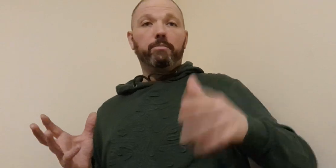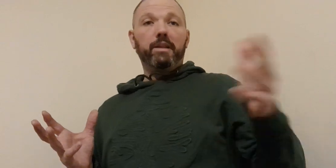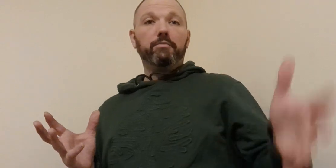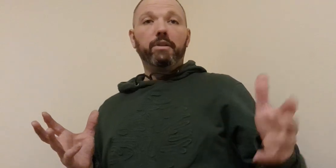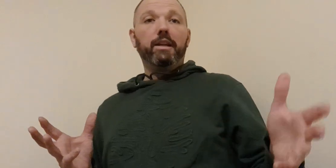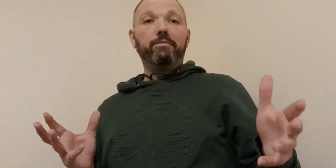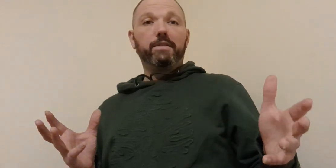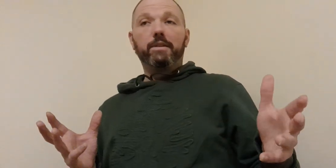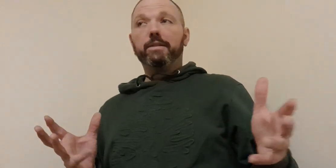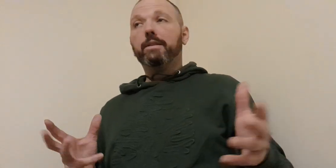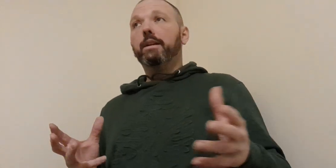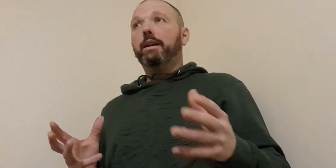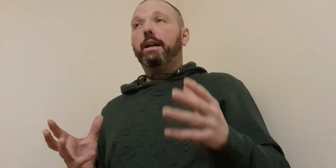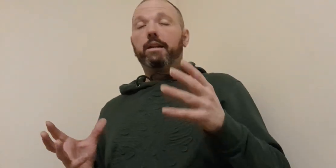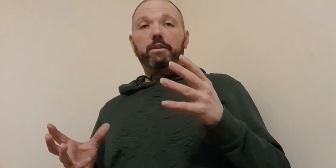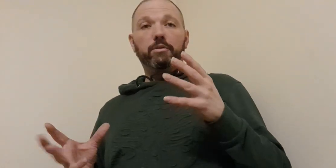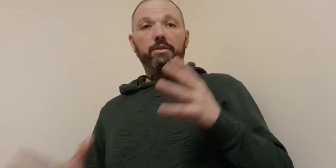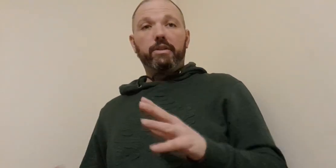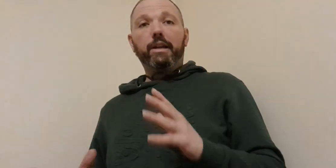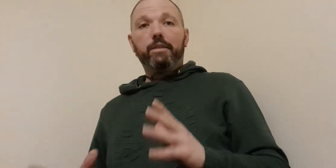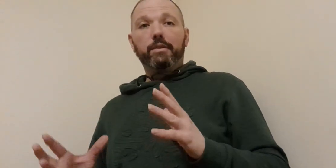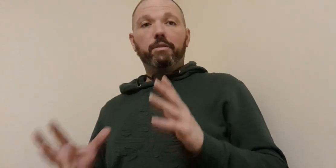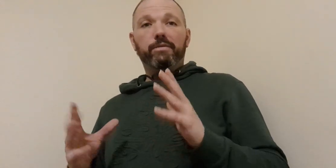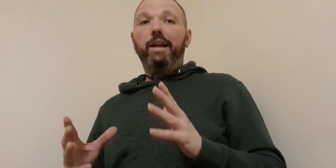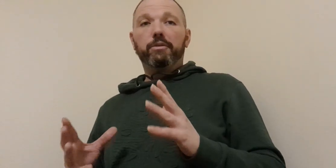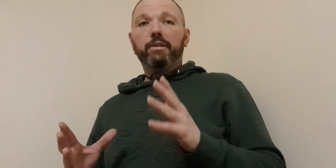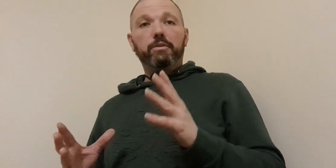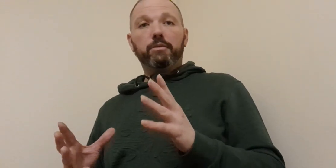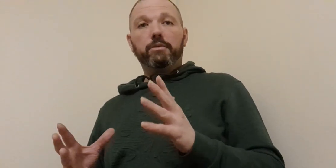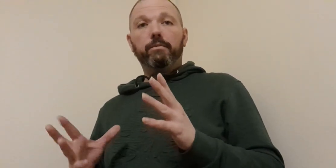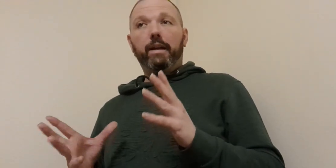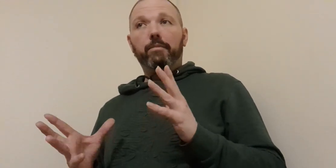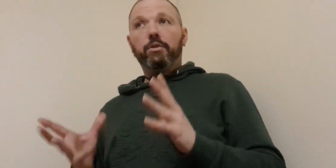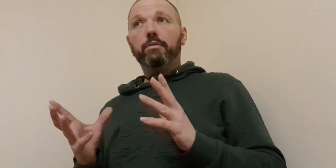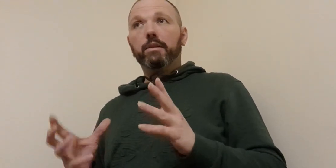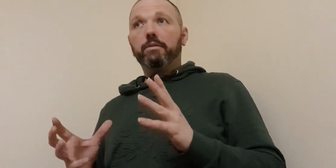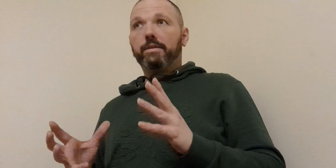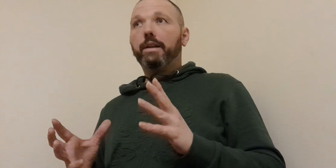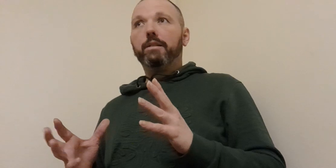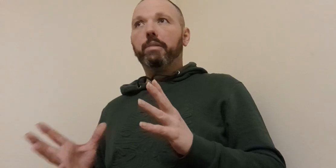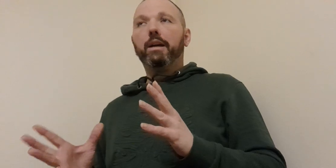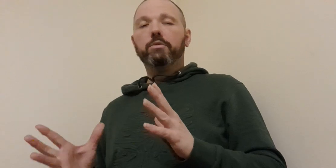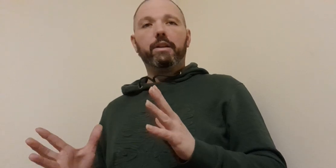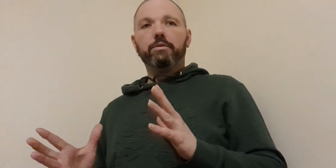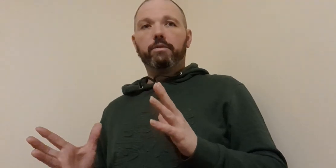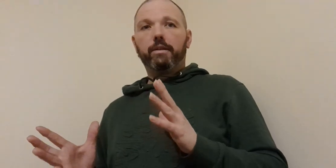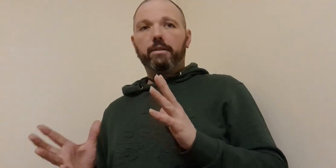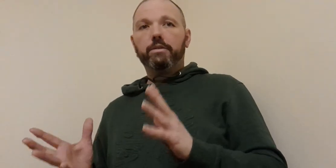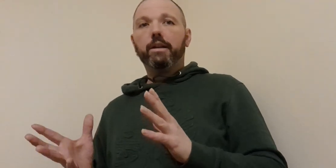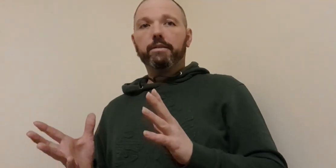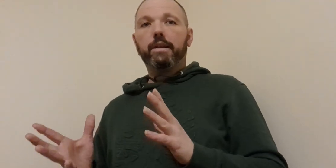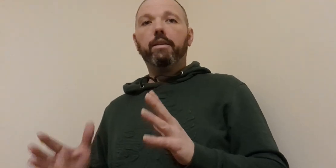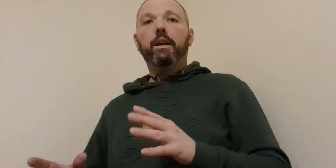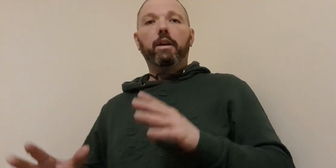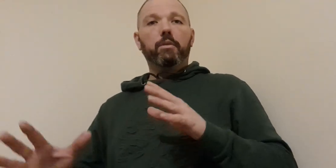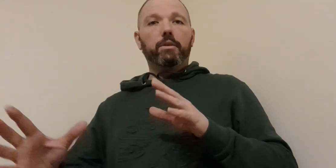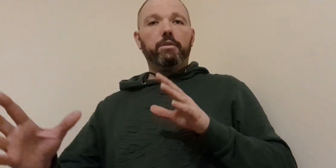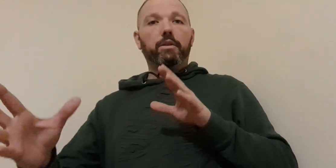being re-emphasized and like go there's a lot of like go value like go um to like go the second palm change in the jang set where you're